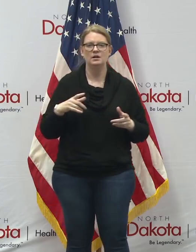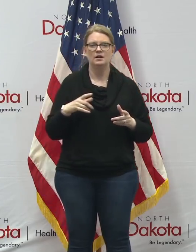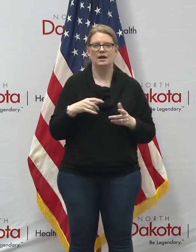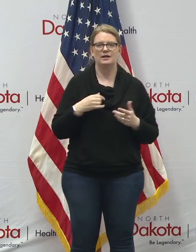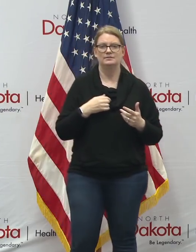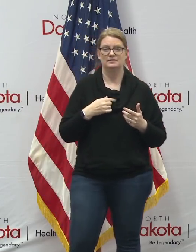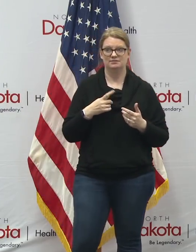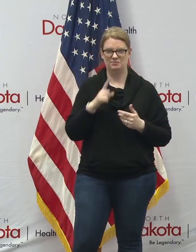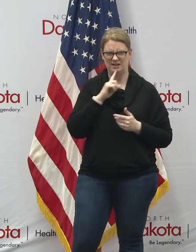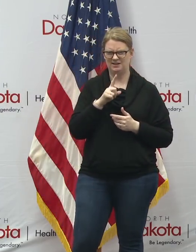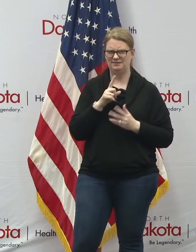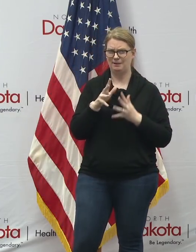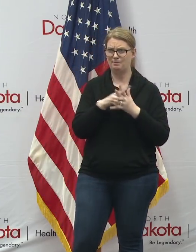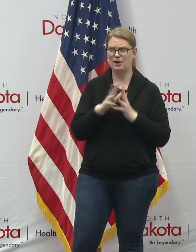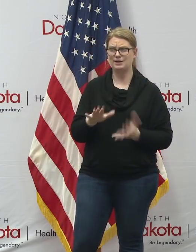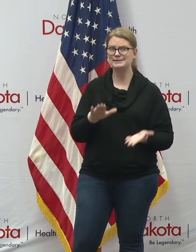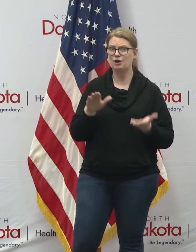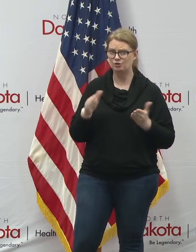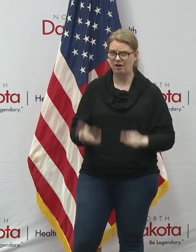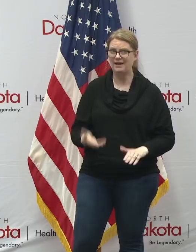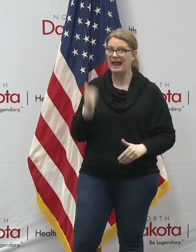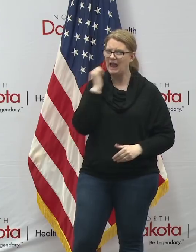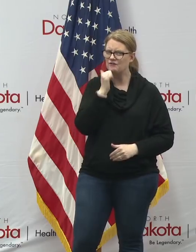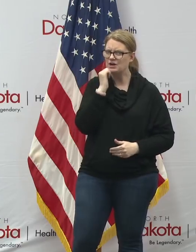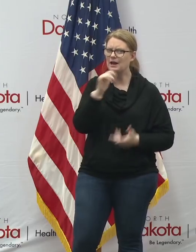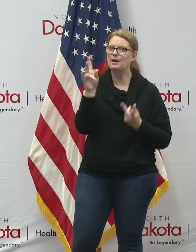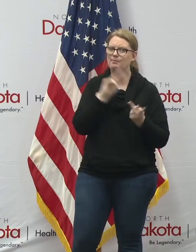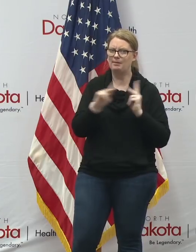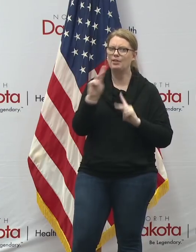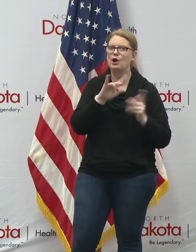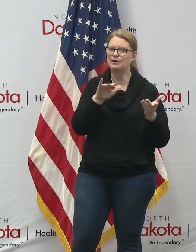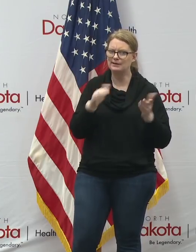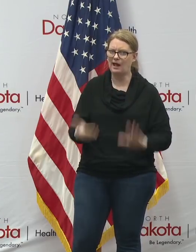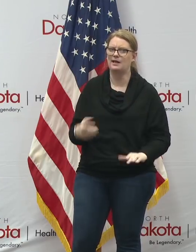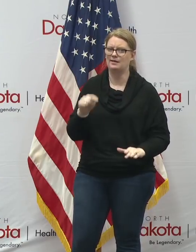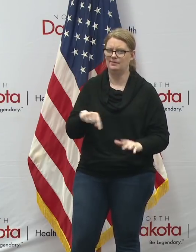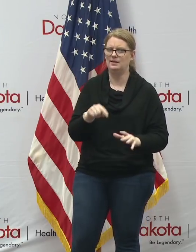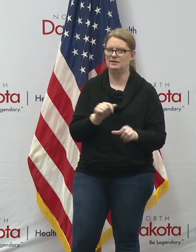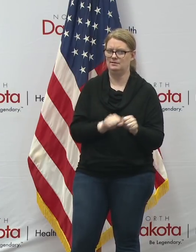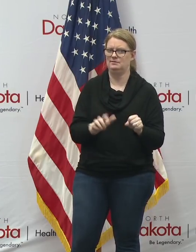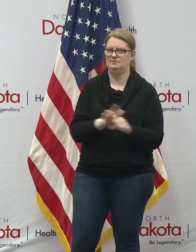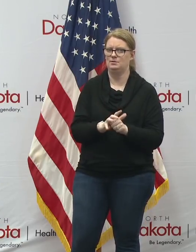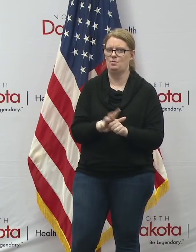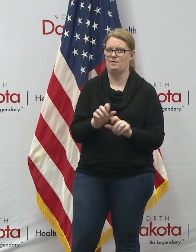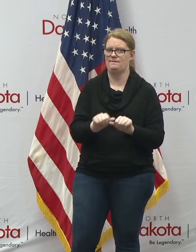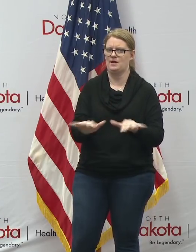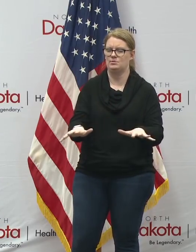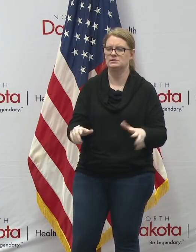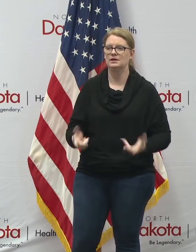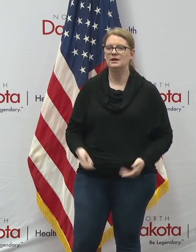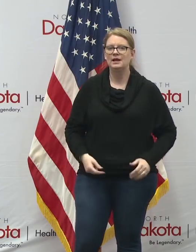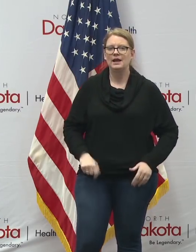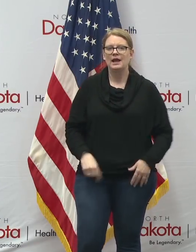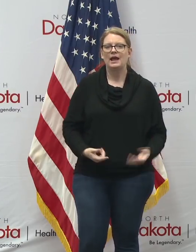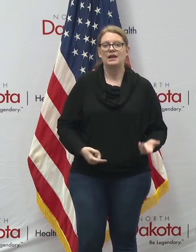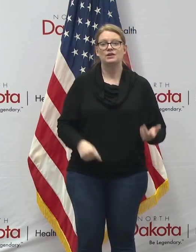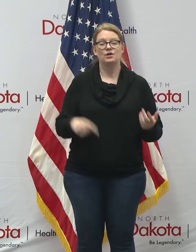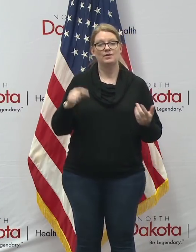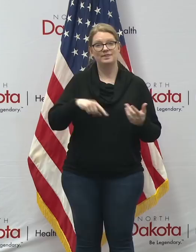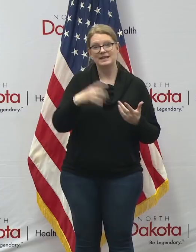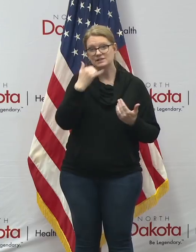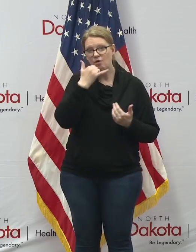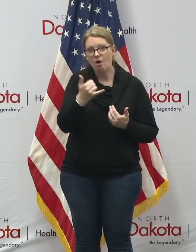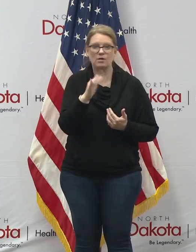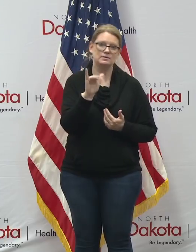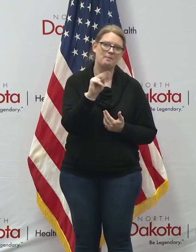you know dying every day uh so it is uh so so it is again and i've put the appeal out on all these calls whether it's